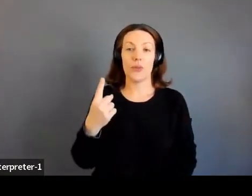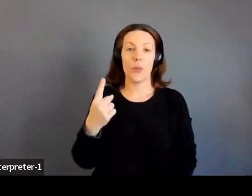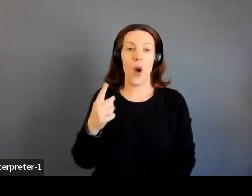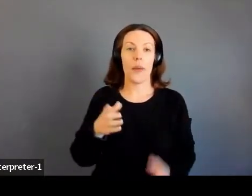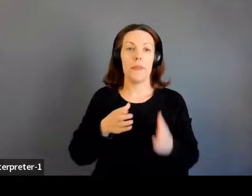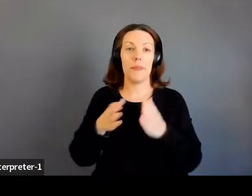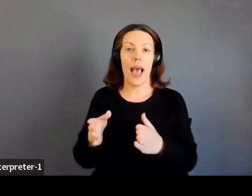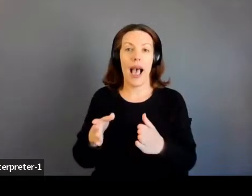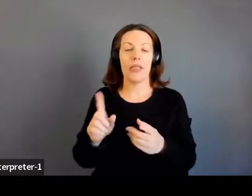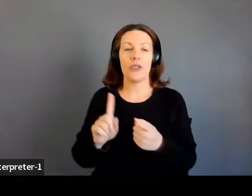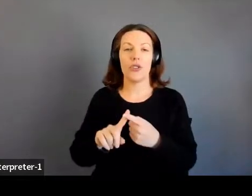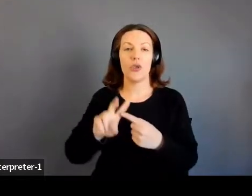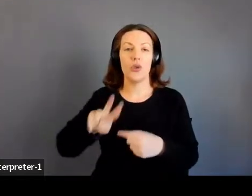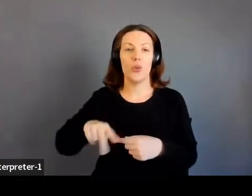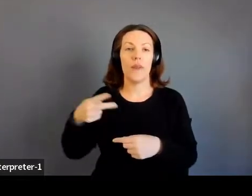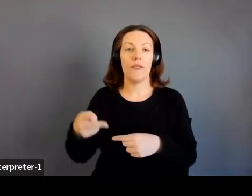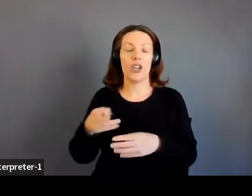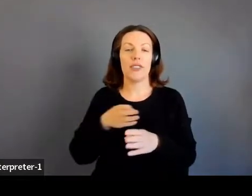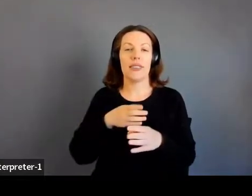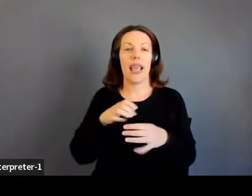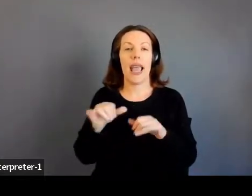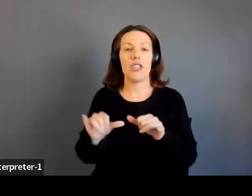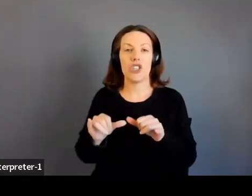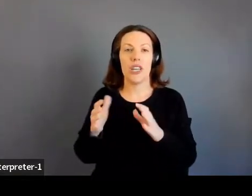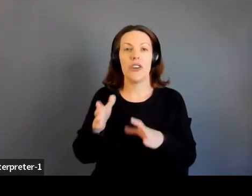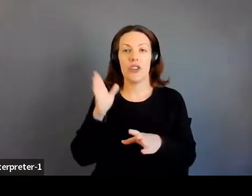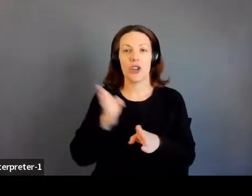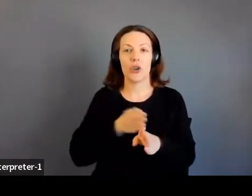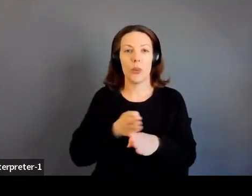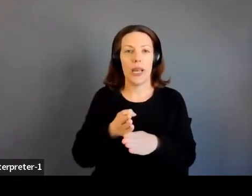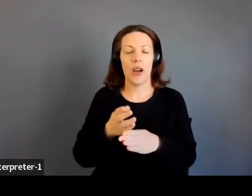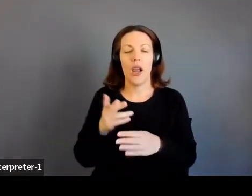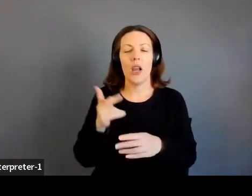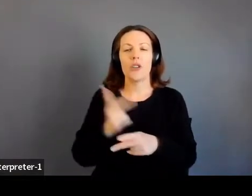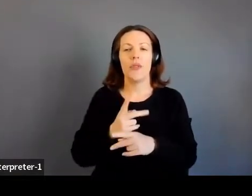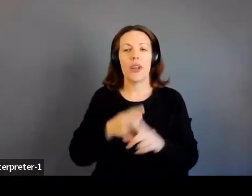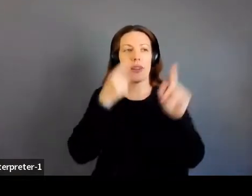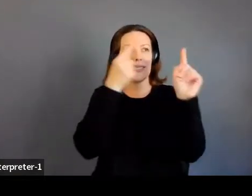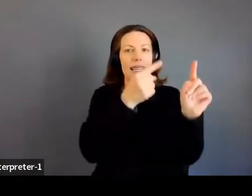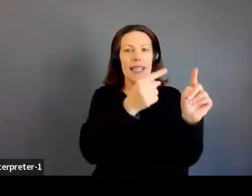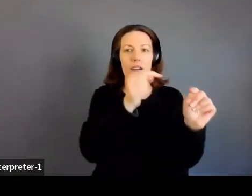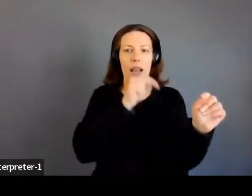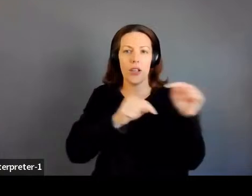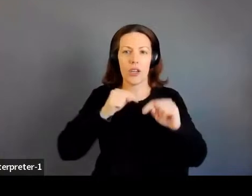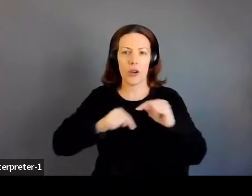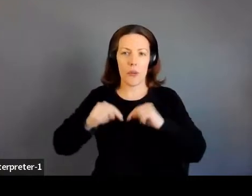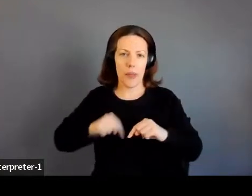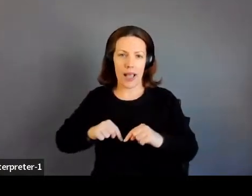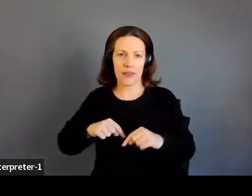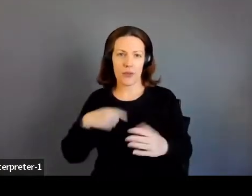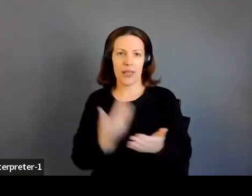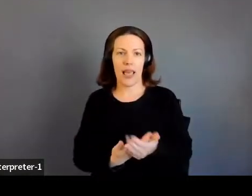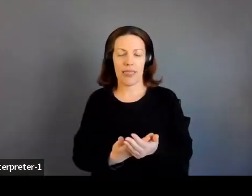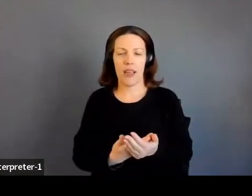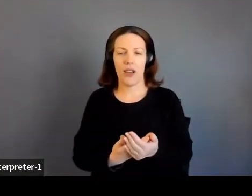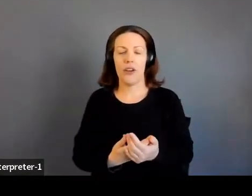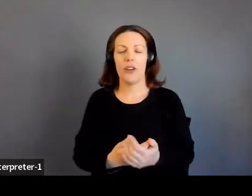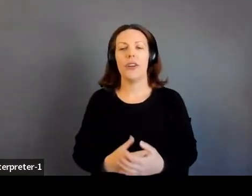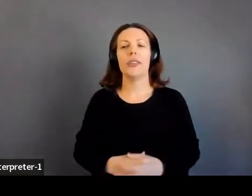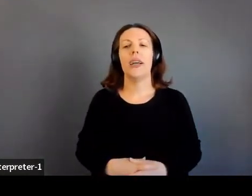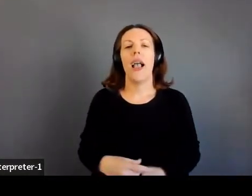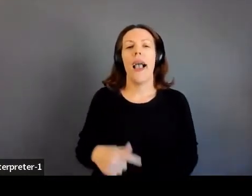reverse engineering a career and figuring out what are the exact steps that you have to take and sort of the milestones to get there.